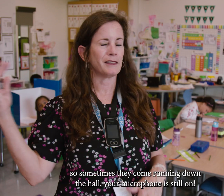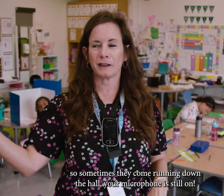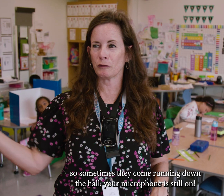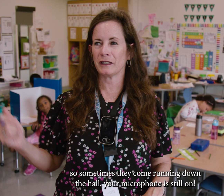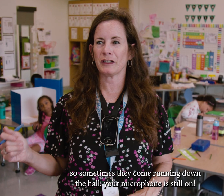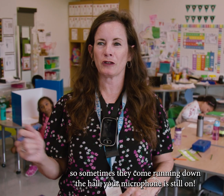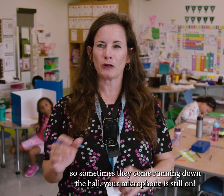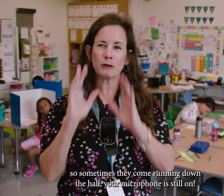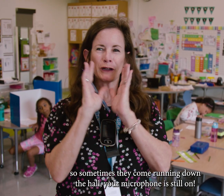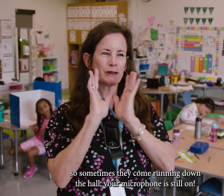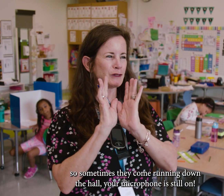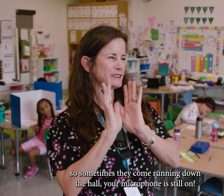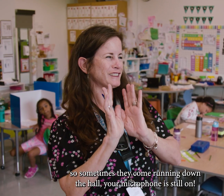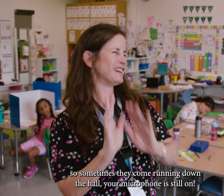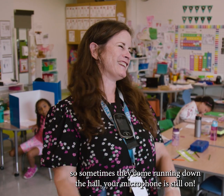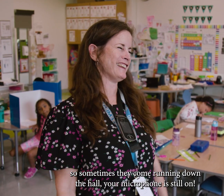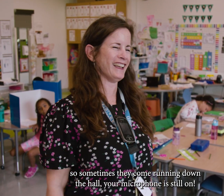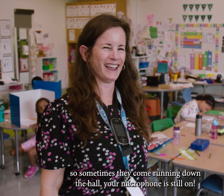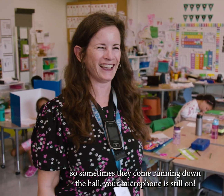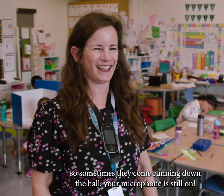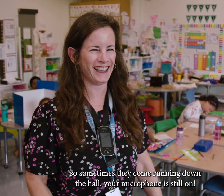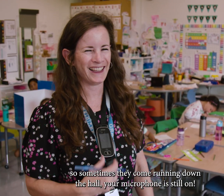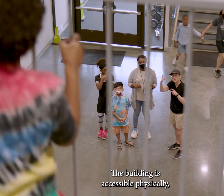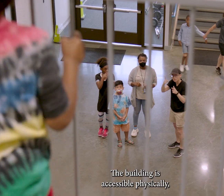they come running down the hall, your microphone's still on.